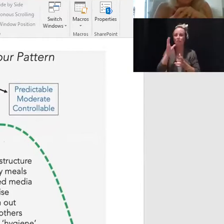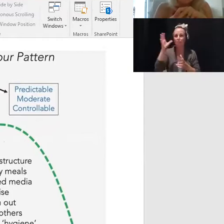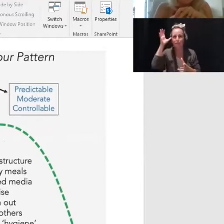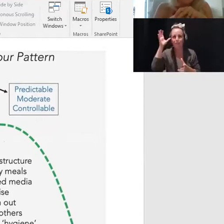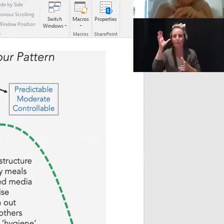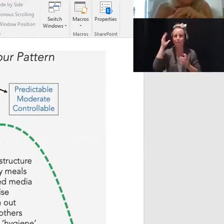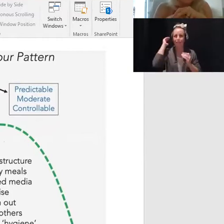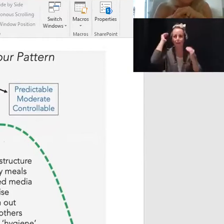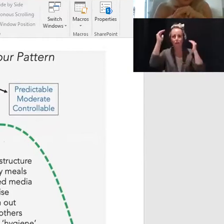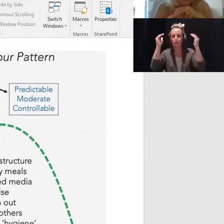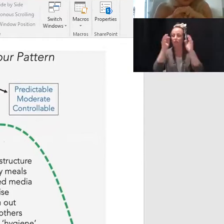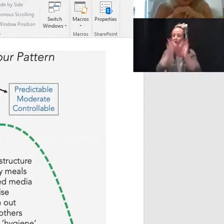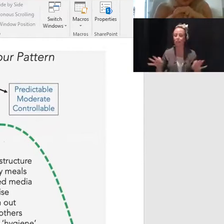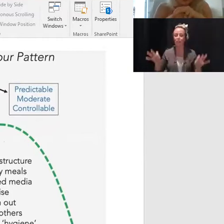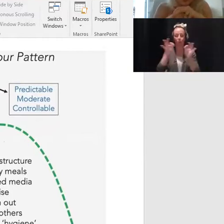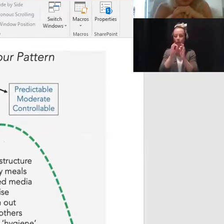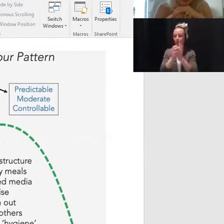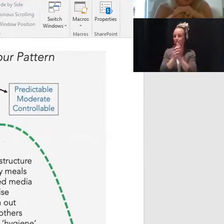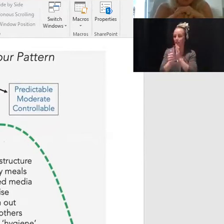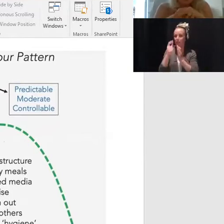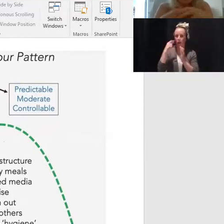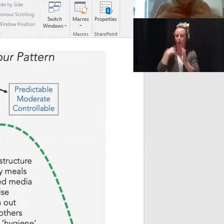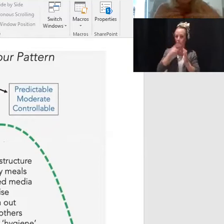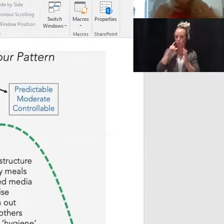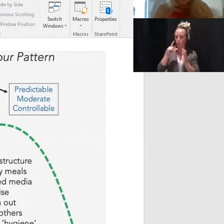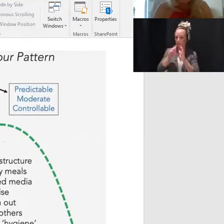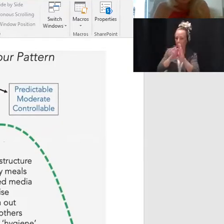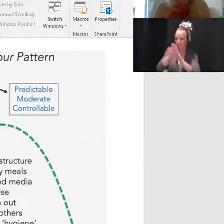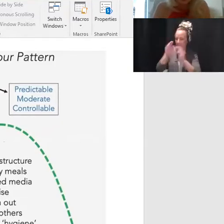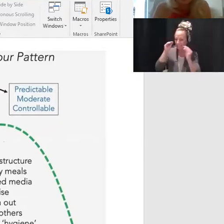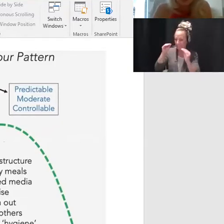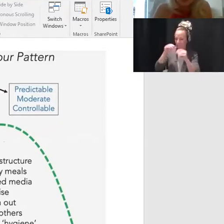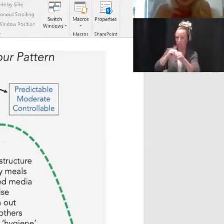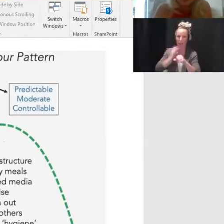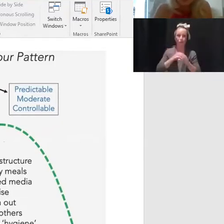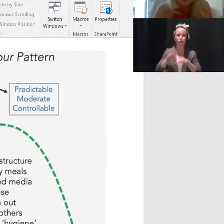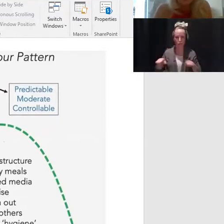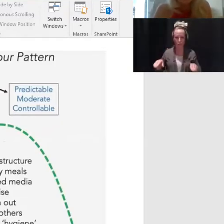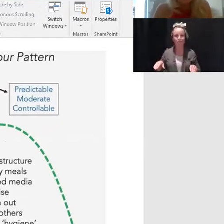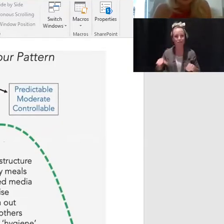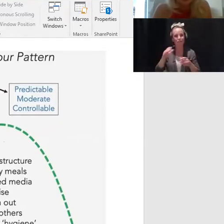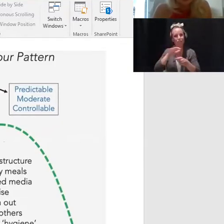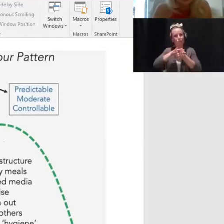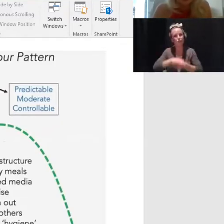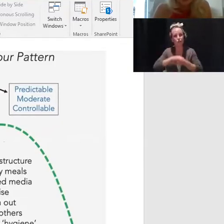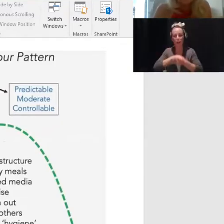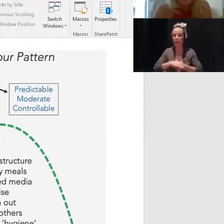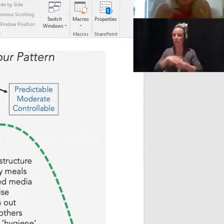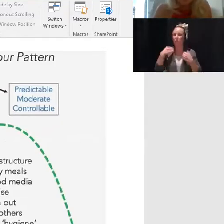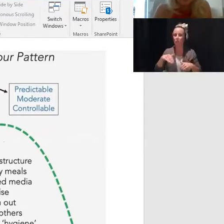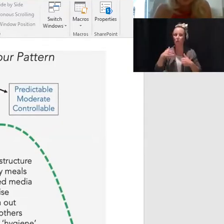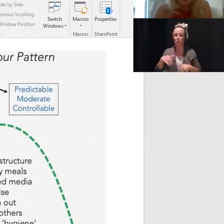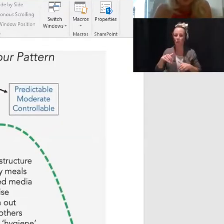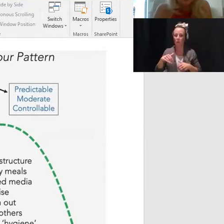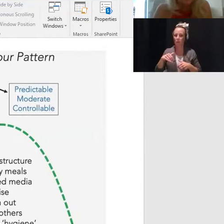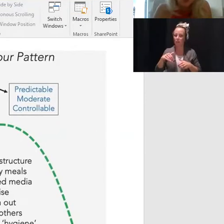important skill for us to develop in our children. Stressful times really call on us to tap into our resilience. And self